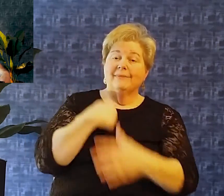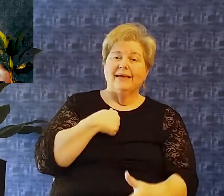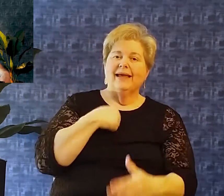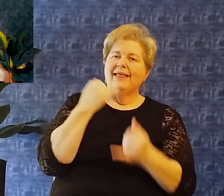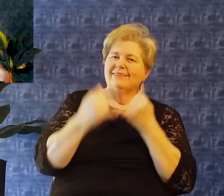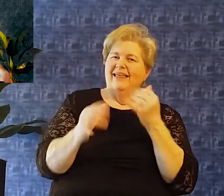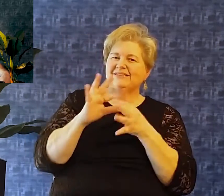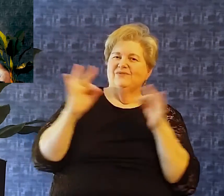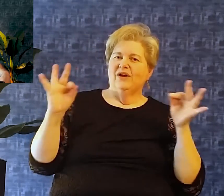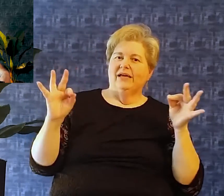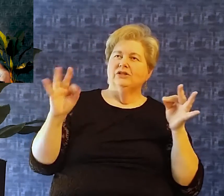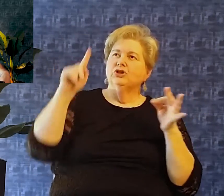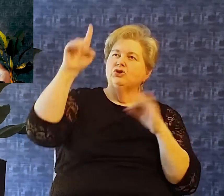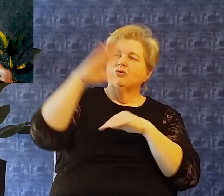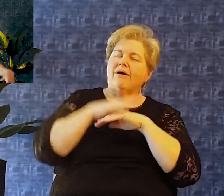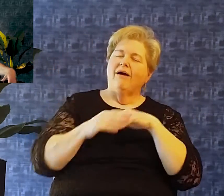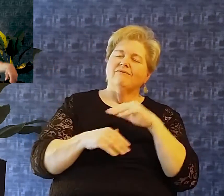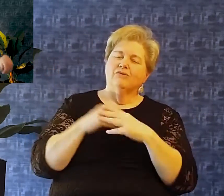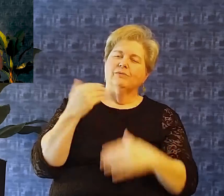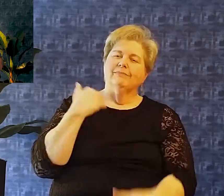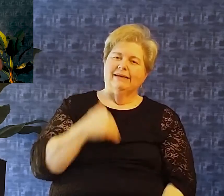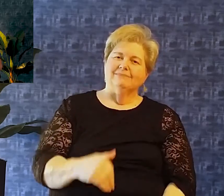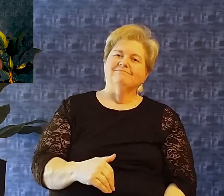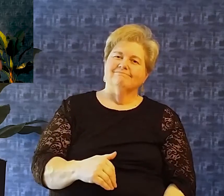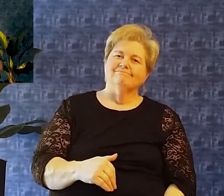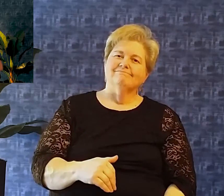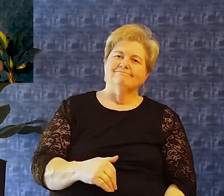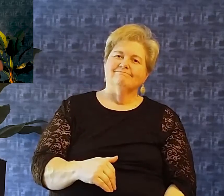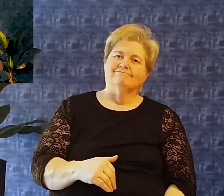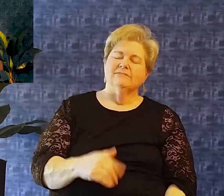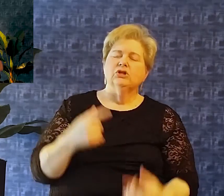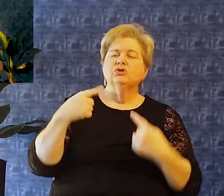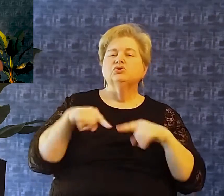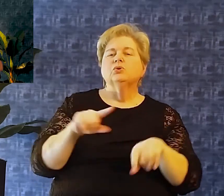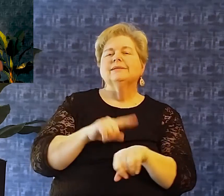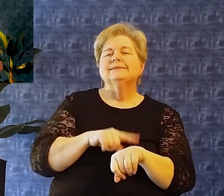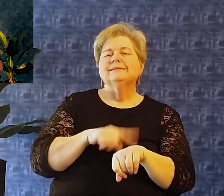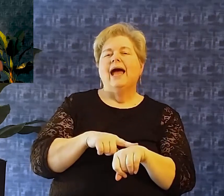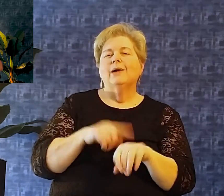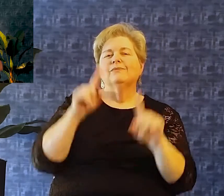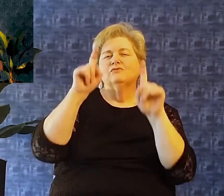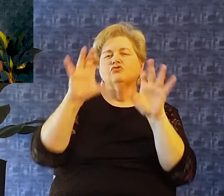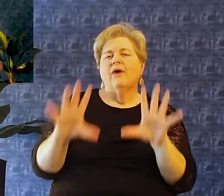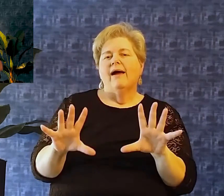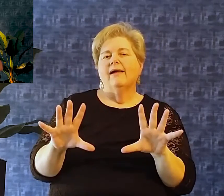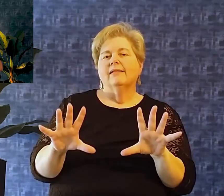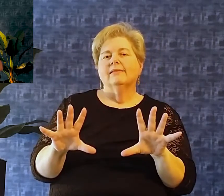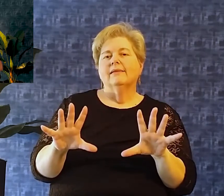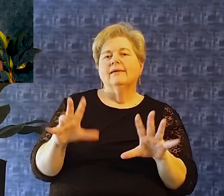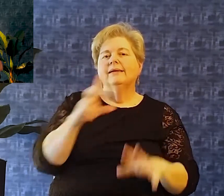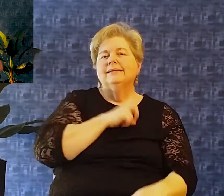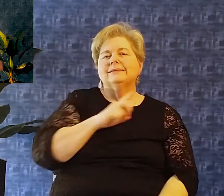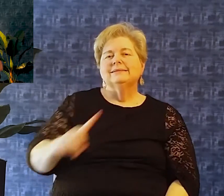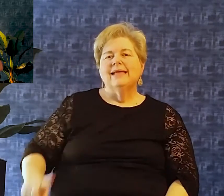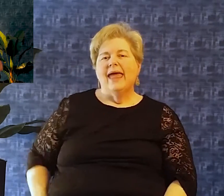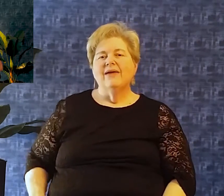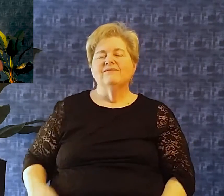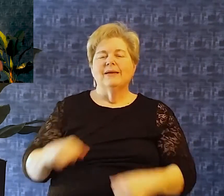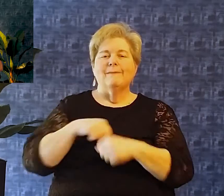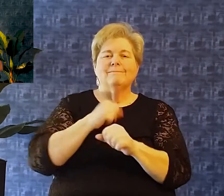helped me And notice that last phrase and comforted me In this time of trial David